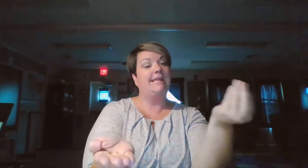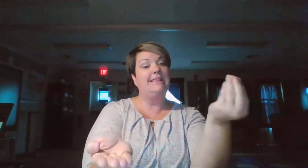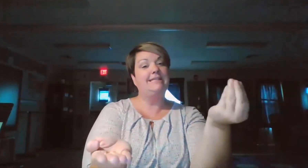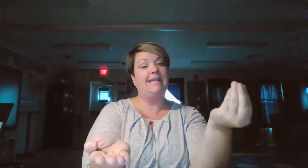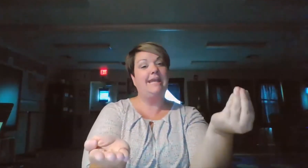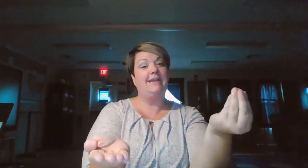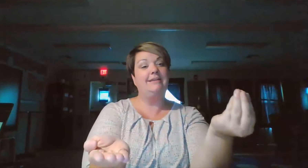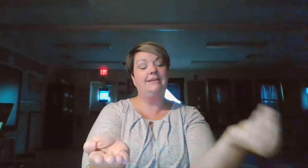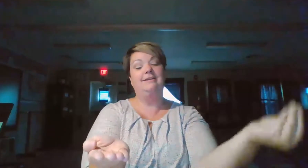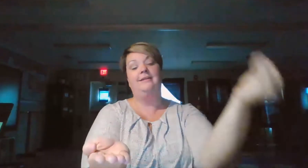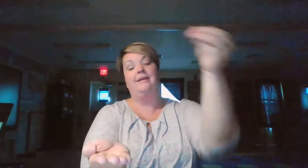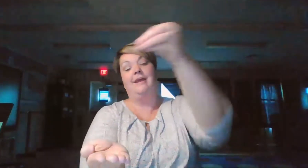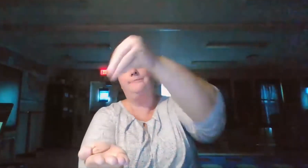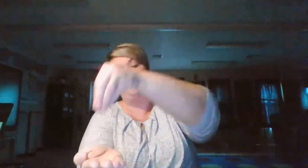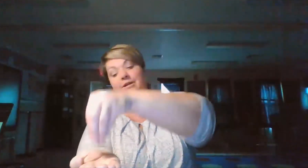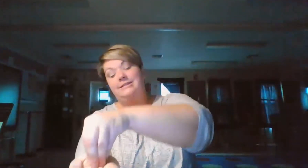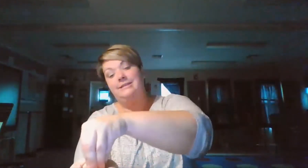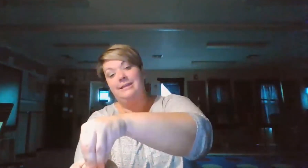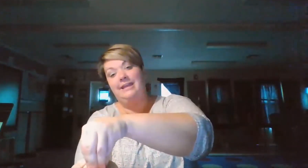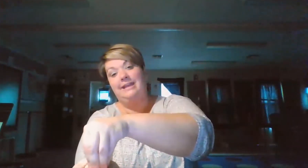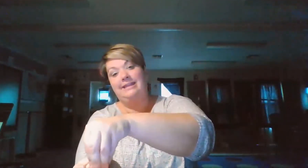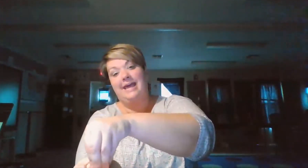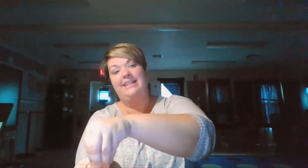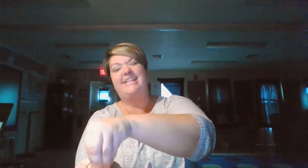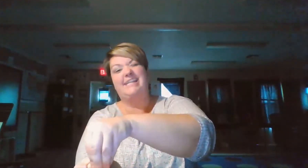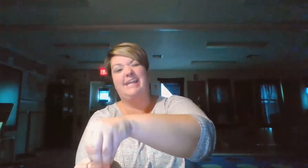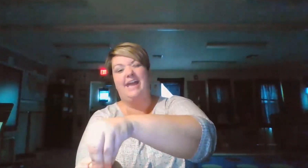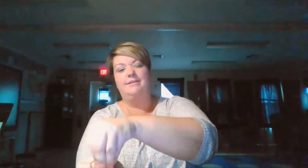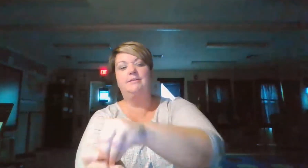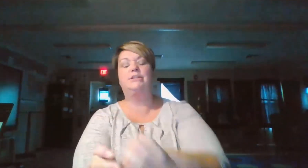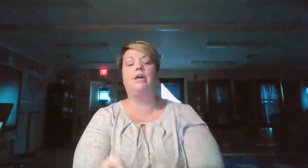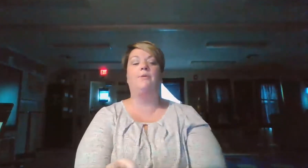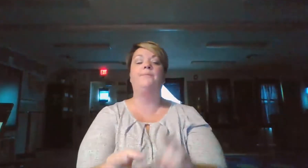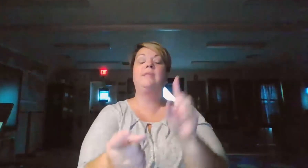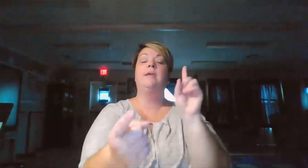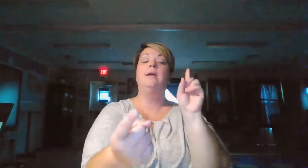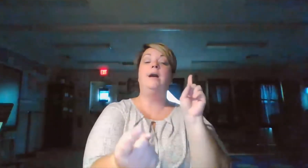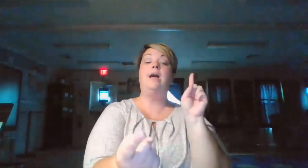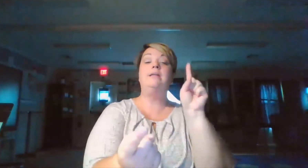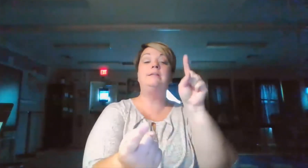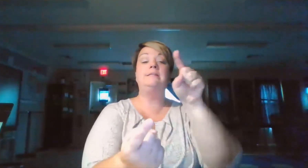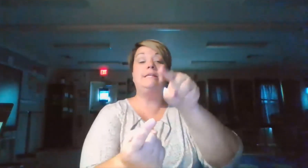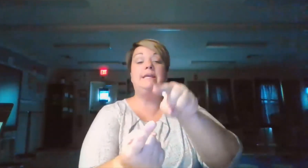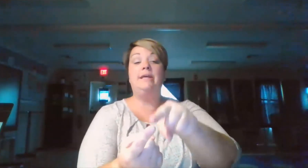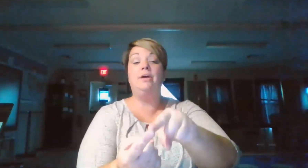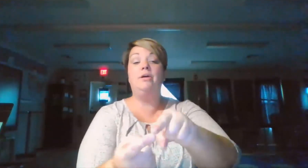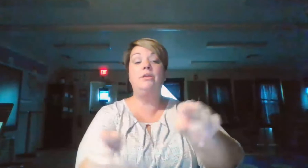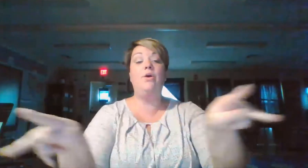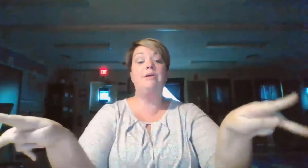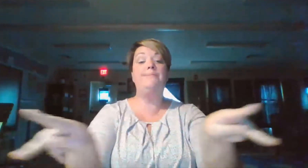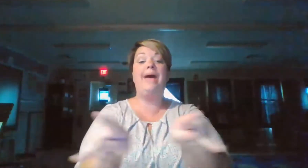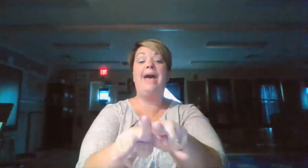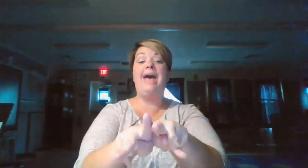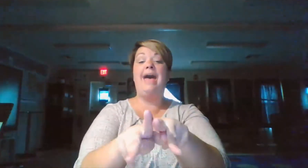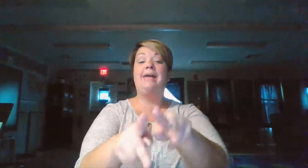this hand and put it in like that. That's again. So until you're back